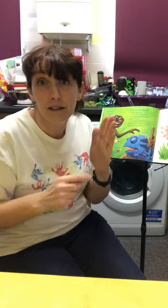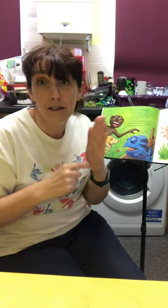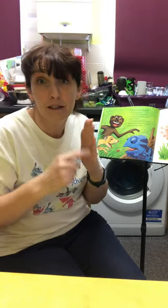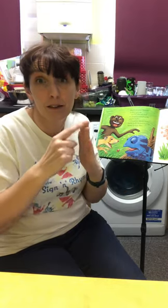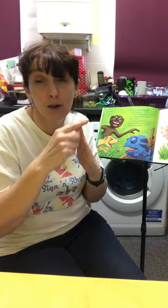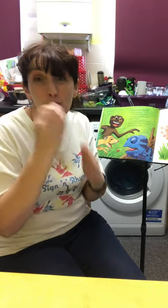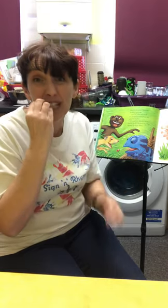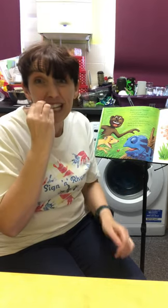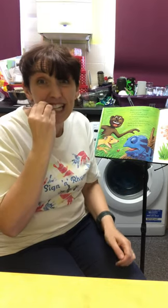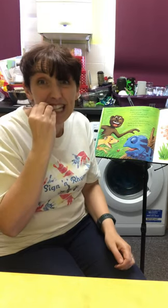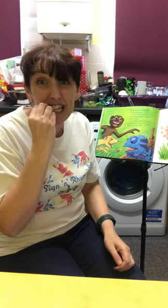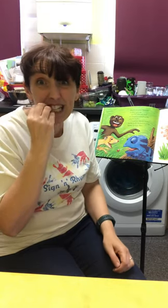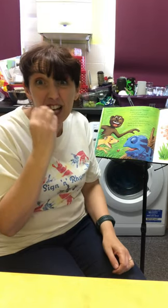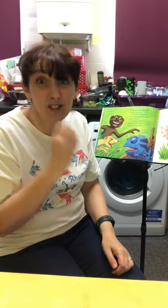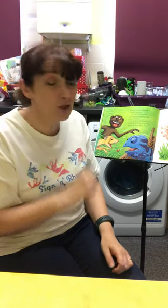was eating his lunch.